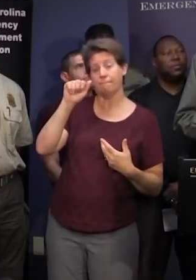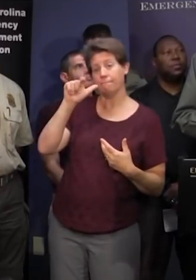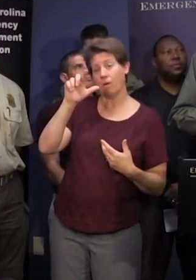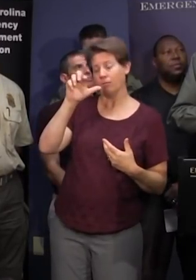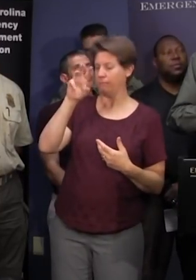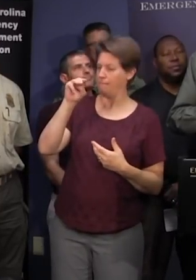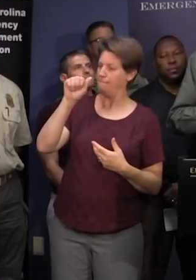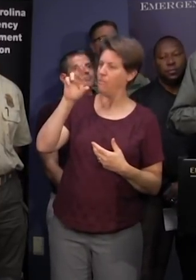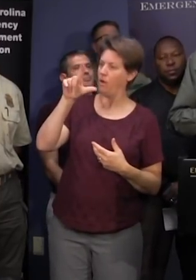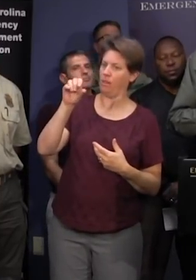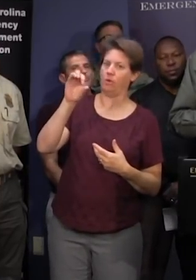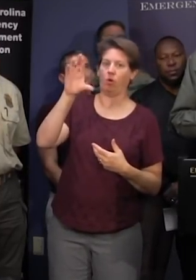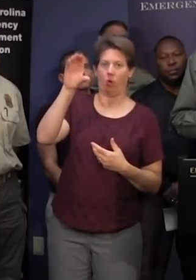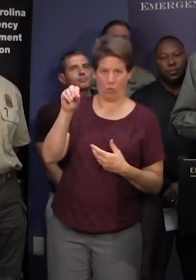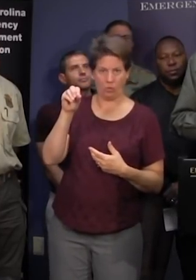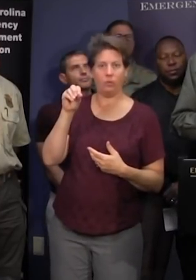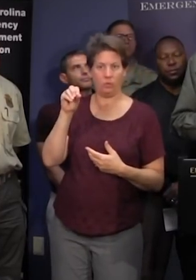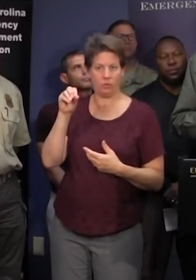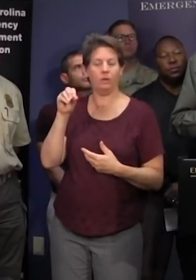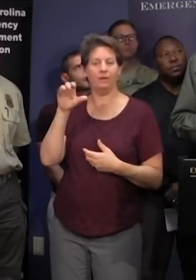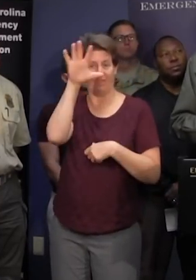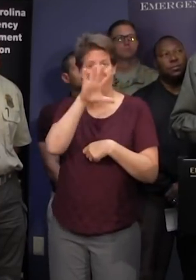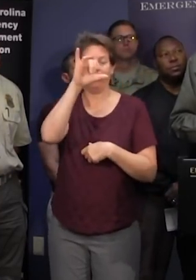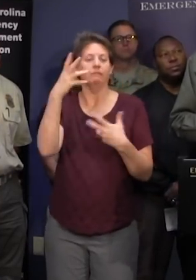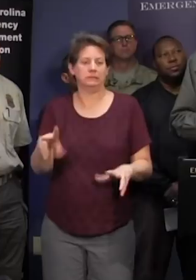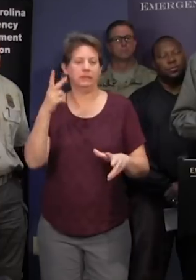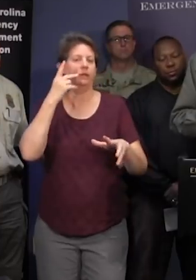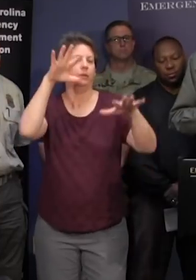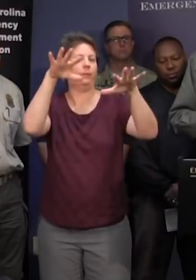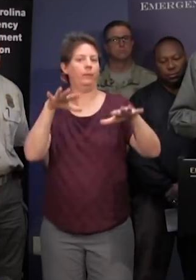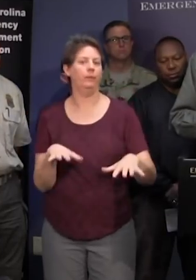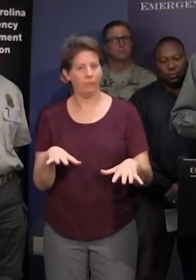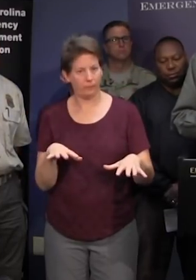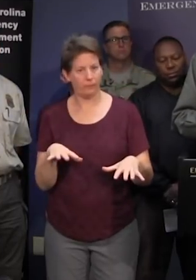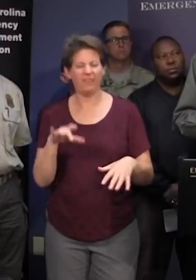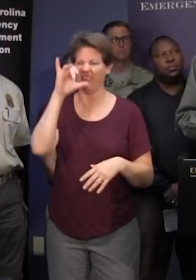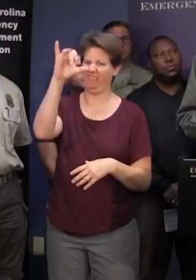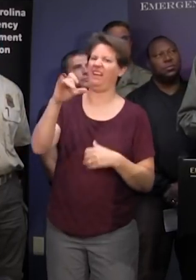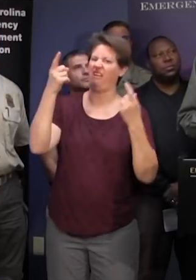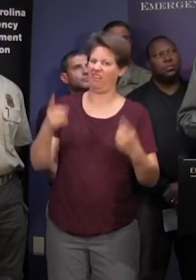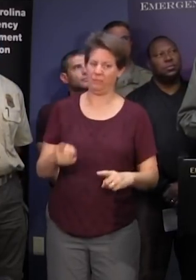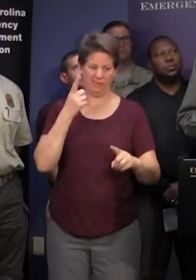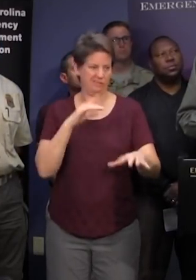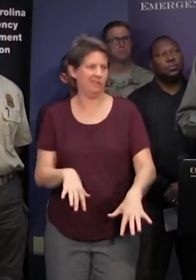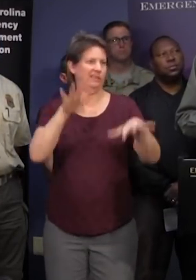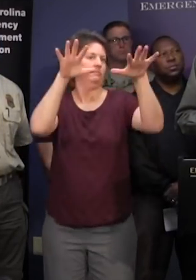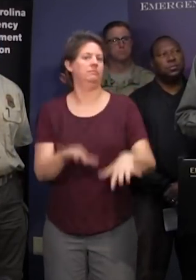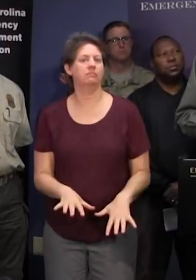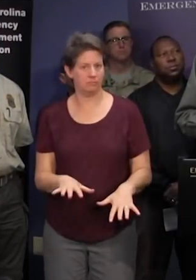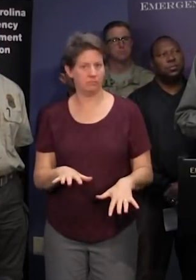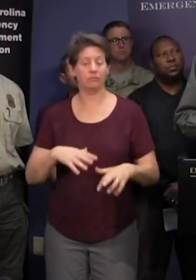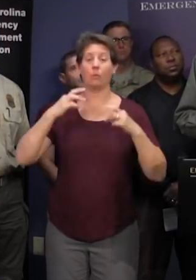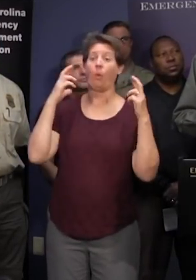area they've already seen some of these waters starting to recede so that's what happens in a flash flood and we're hoping that the other